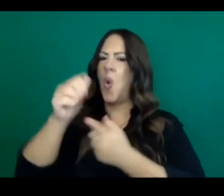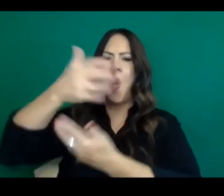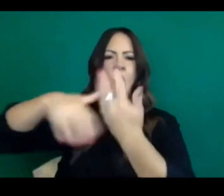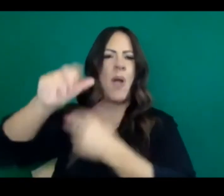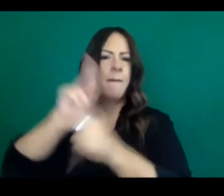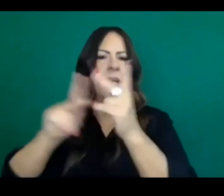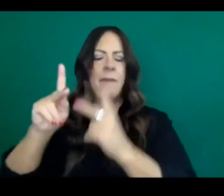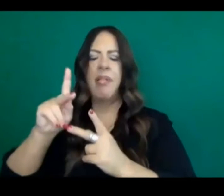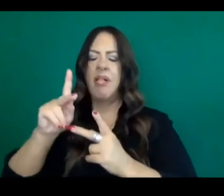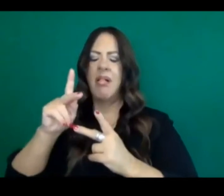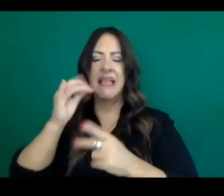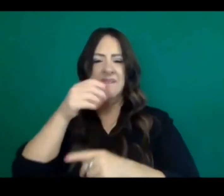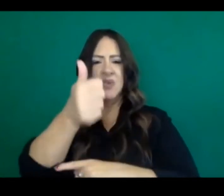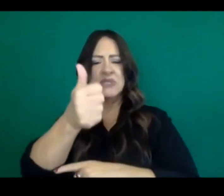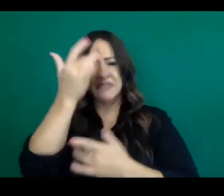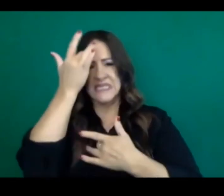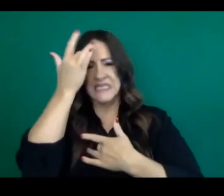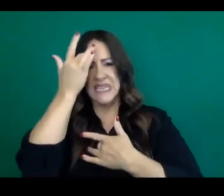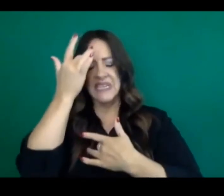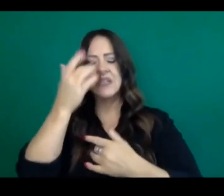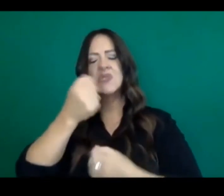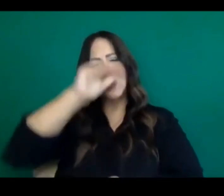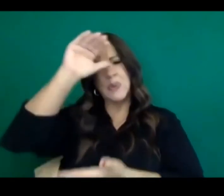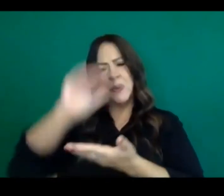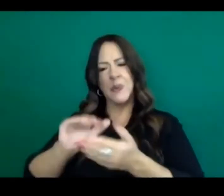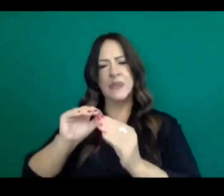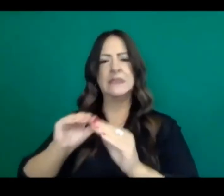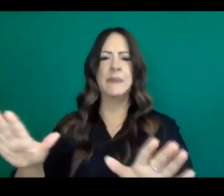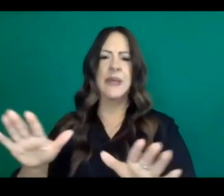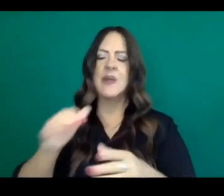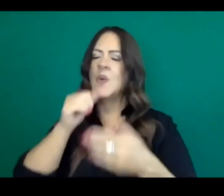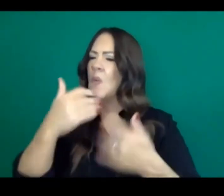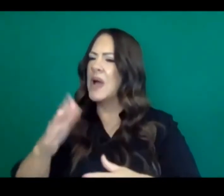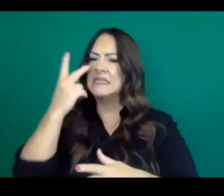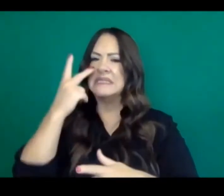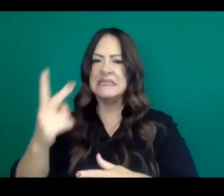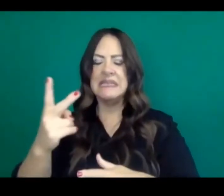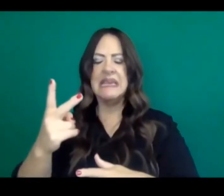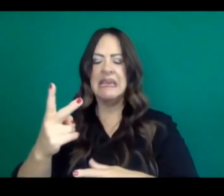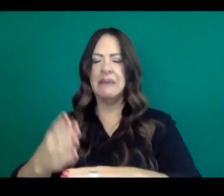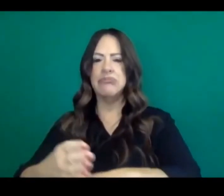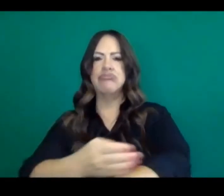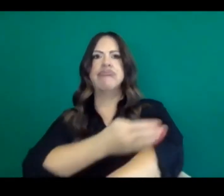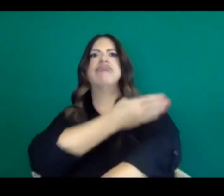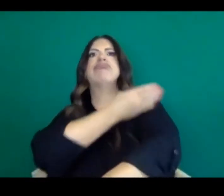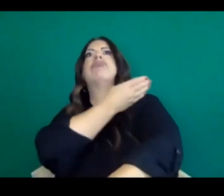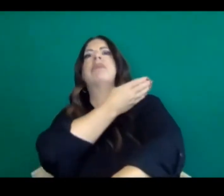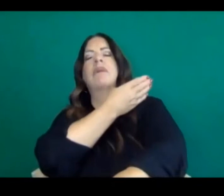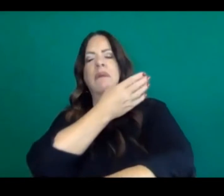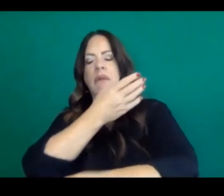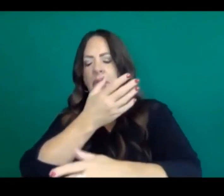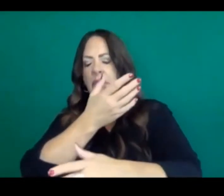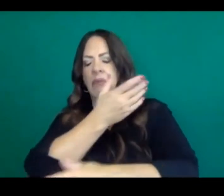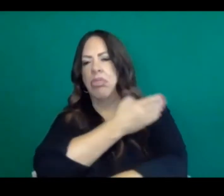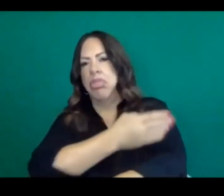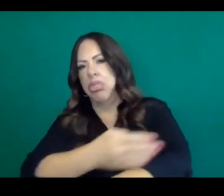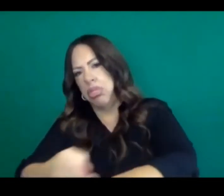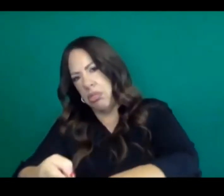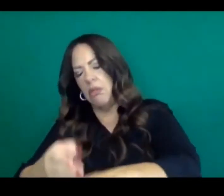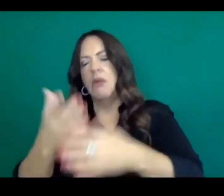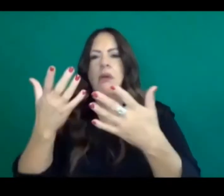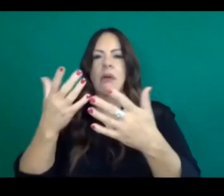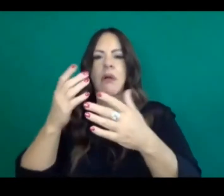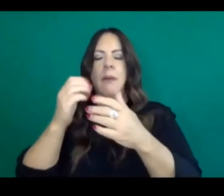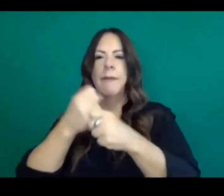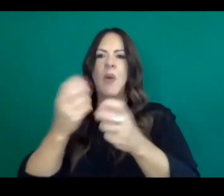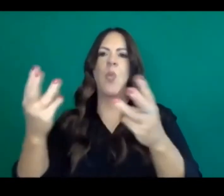around. So we reduce transmission and we don't see the surges that we saw over the summer in cases. Our standard reminder,